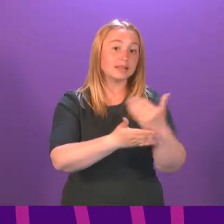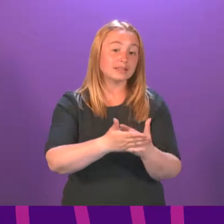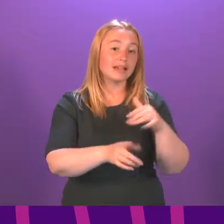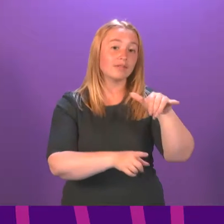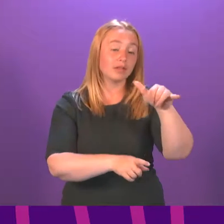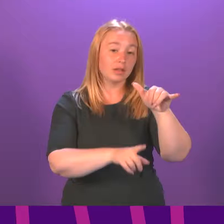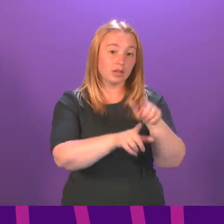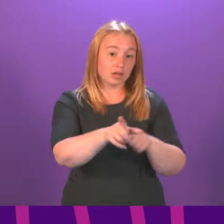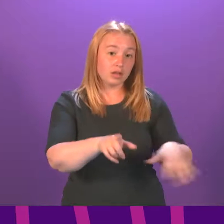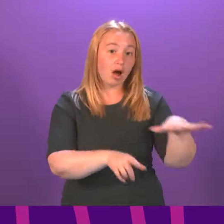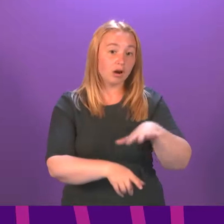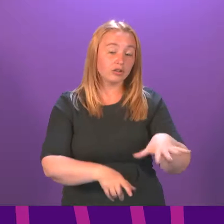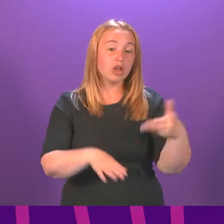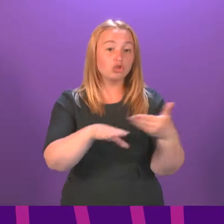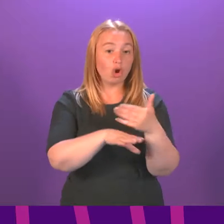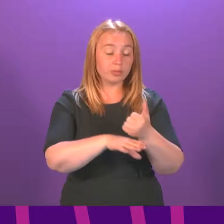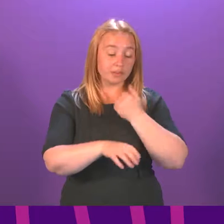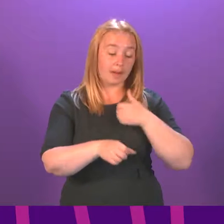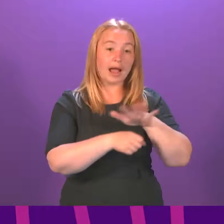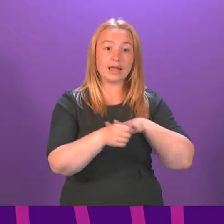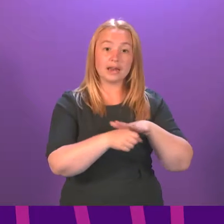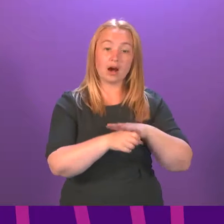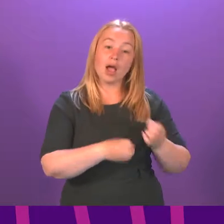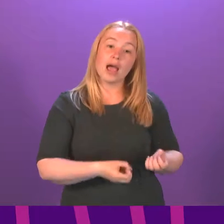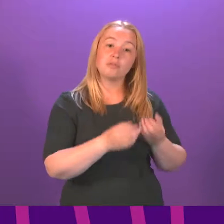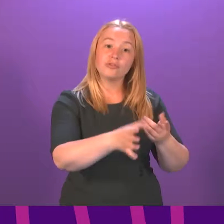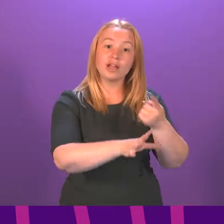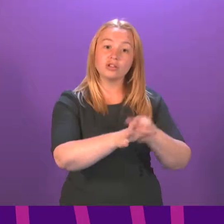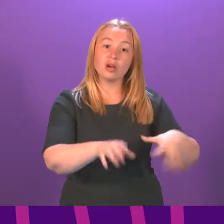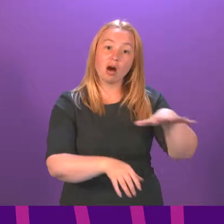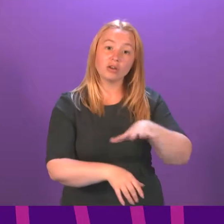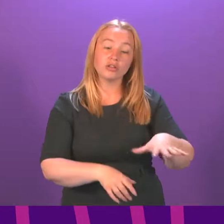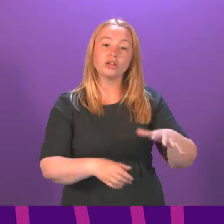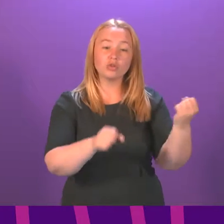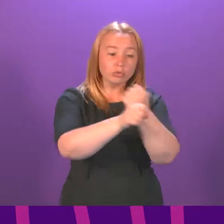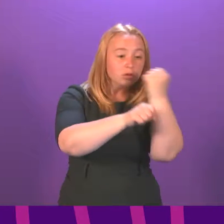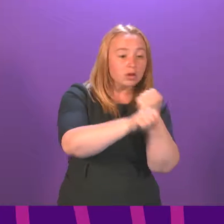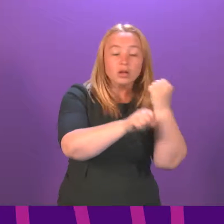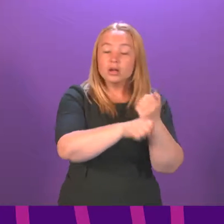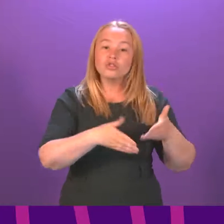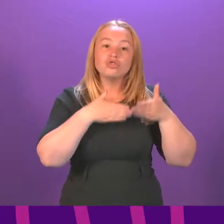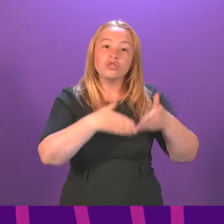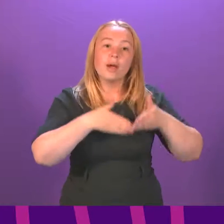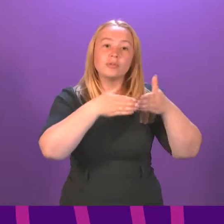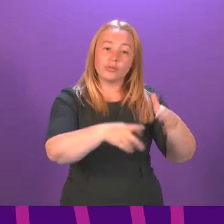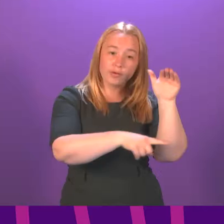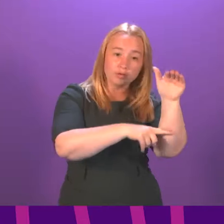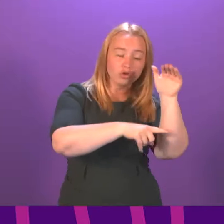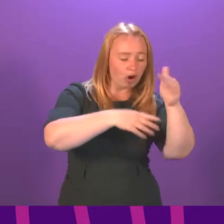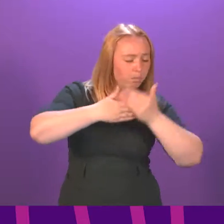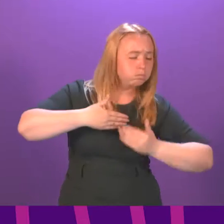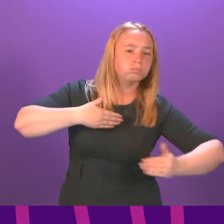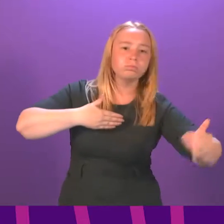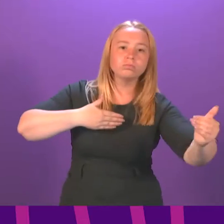the jobs in my constituency, and also provide a yard with an opportunity to build ships for many years to come? Cabinet